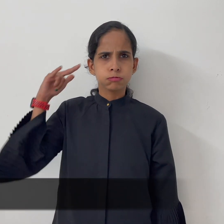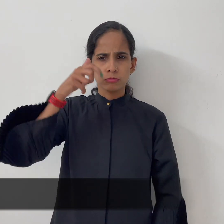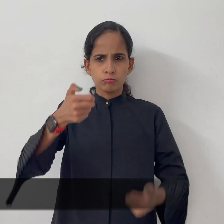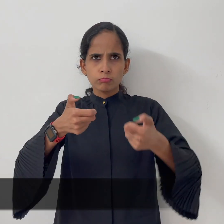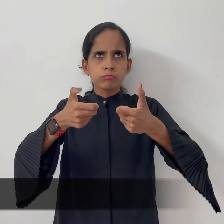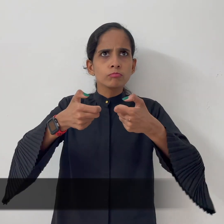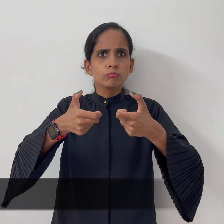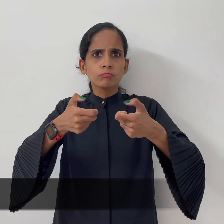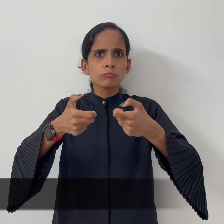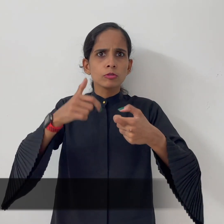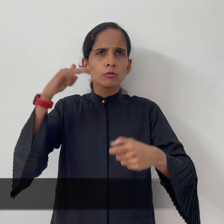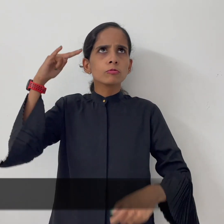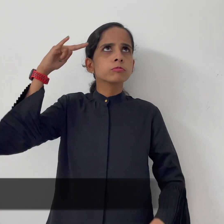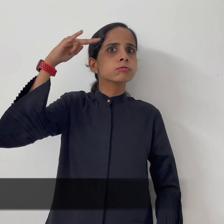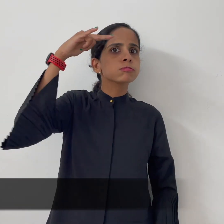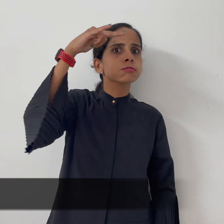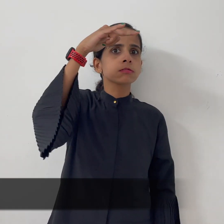UAV drone